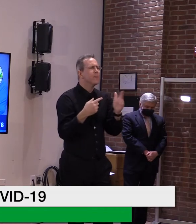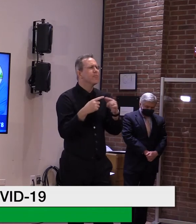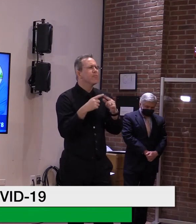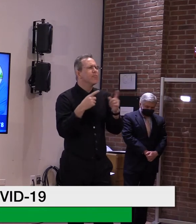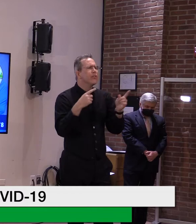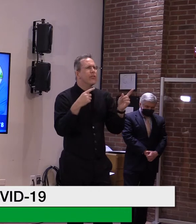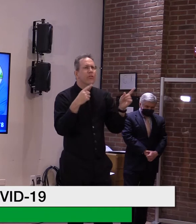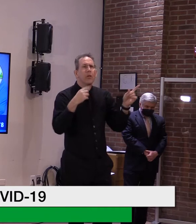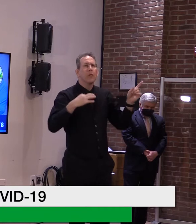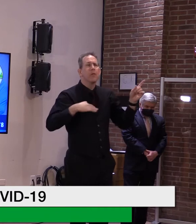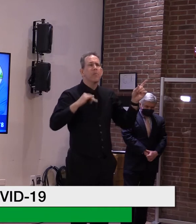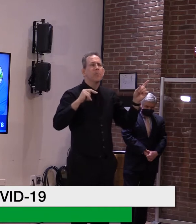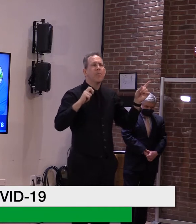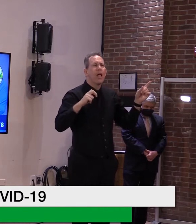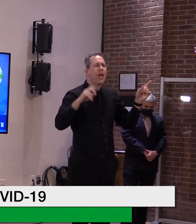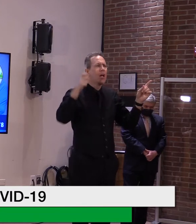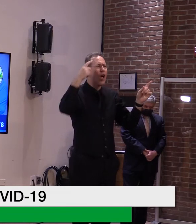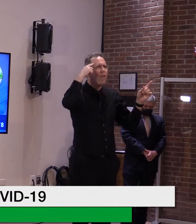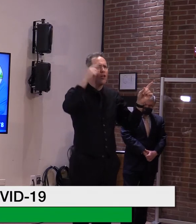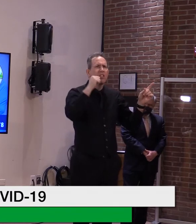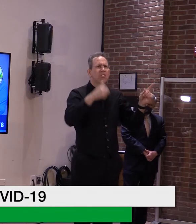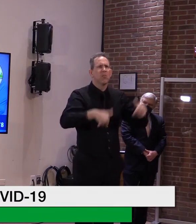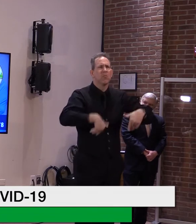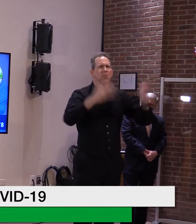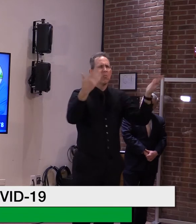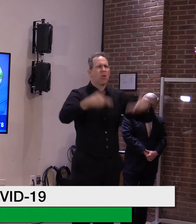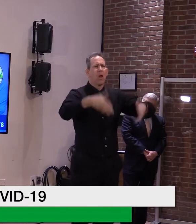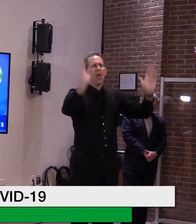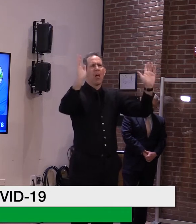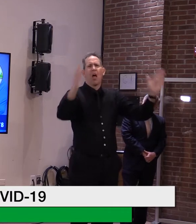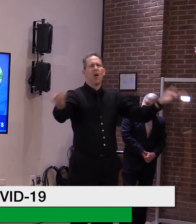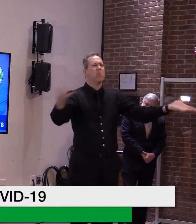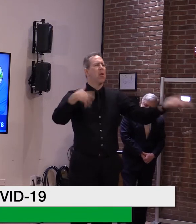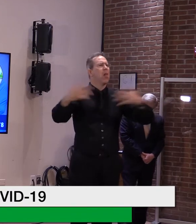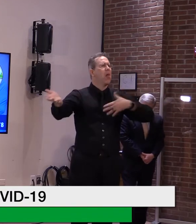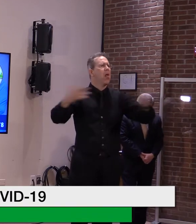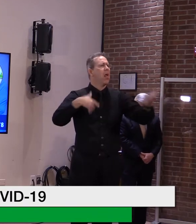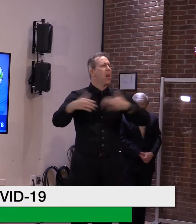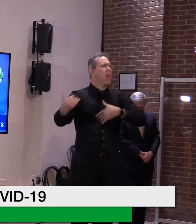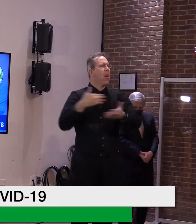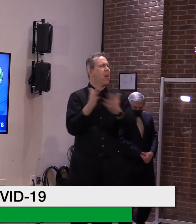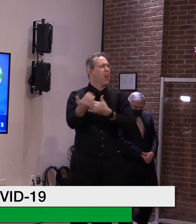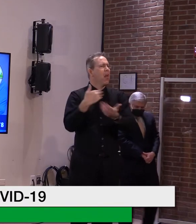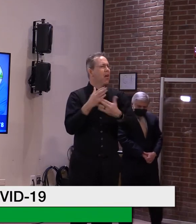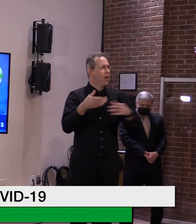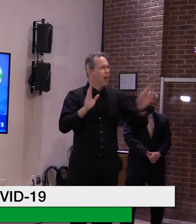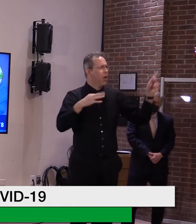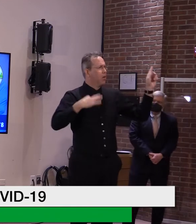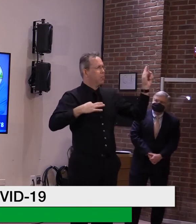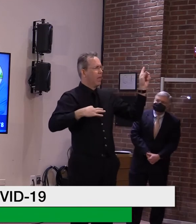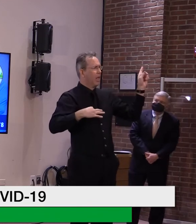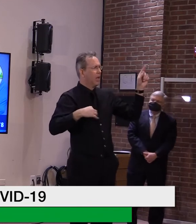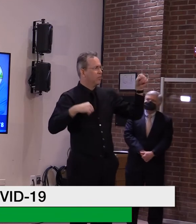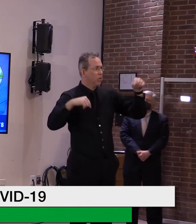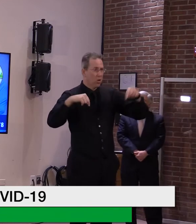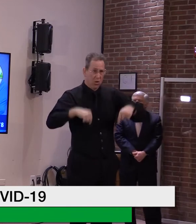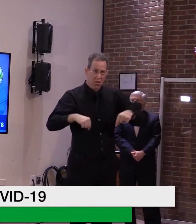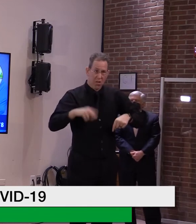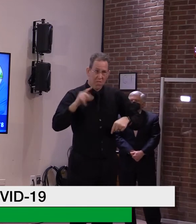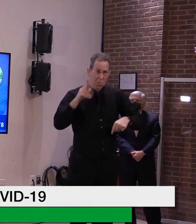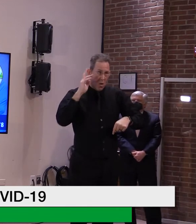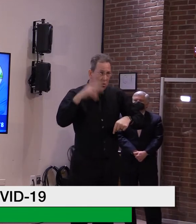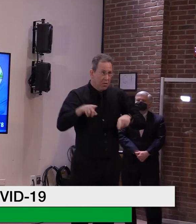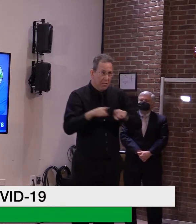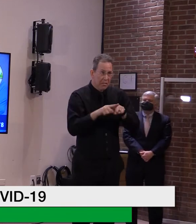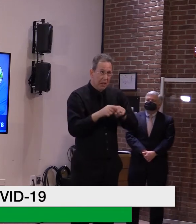travel for all of New England. I mean, do you have any plans in the future to open up travel for those who are not vaccinated yet or going back to that